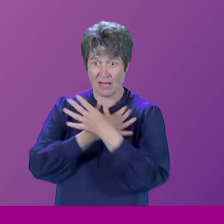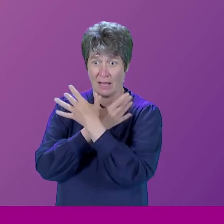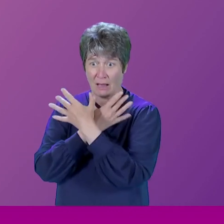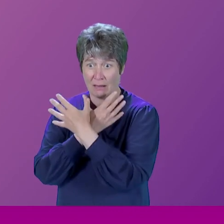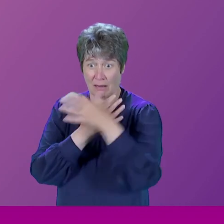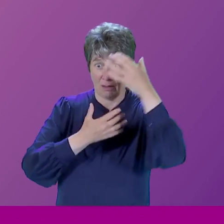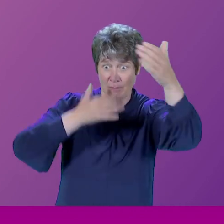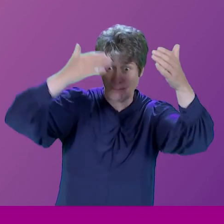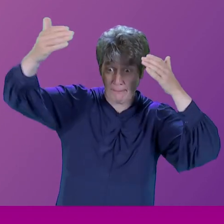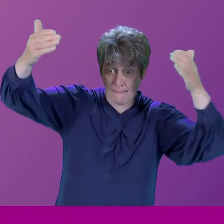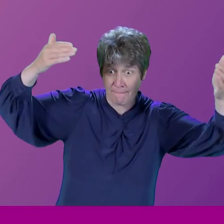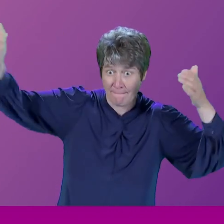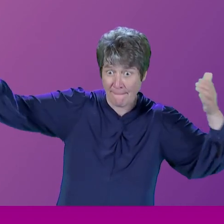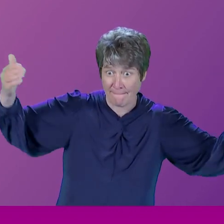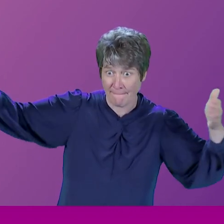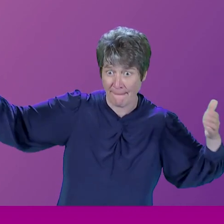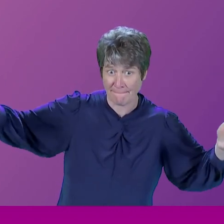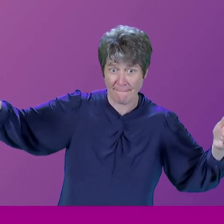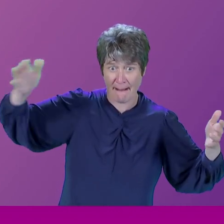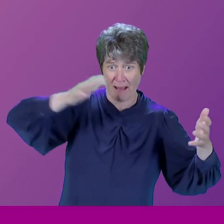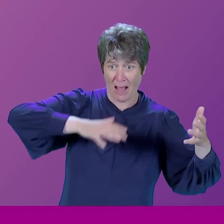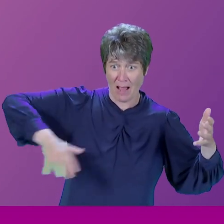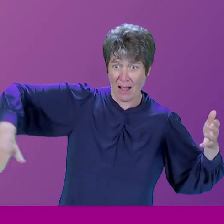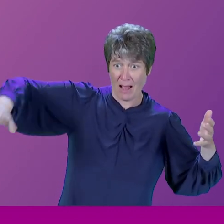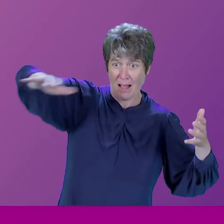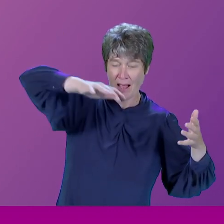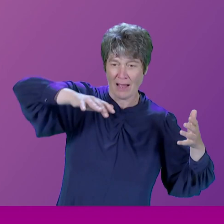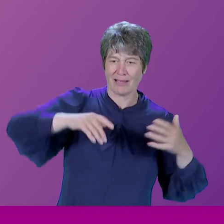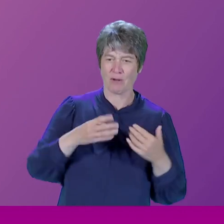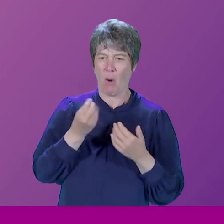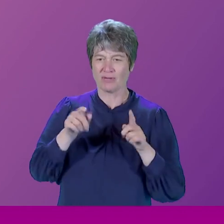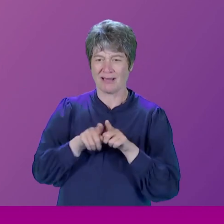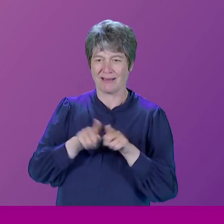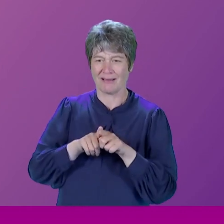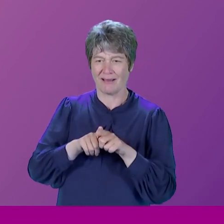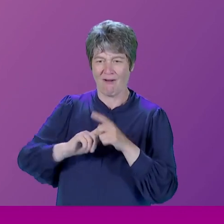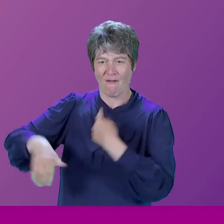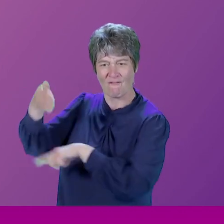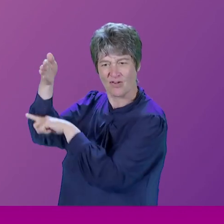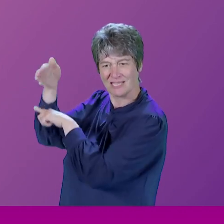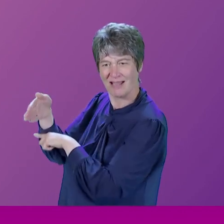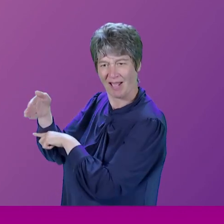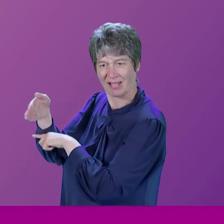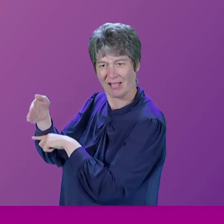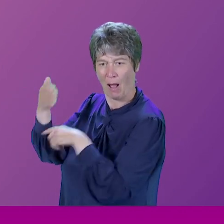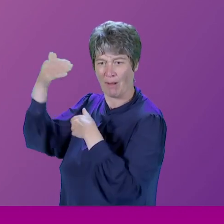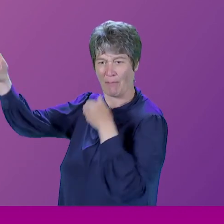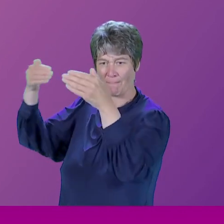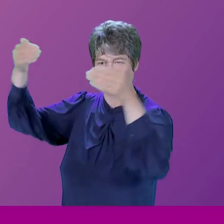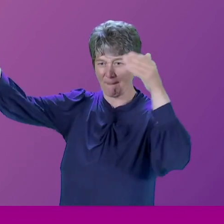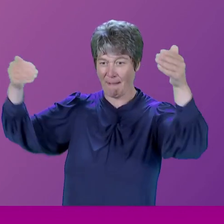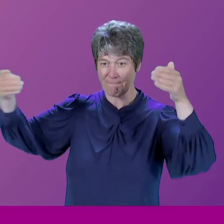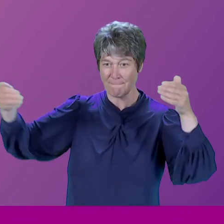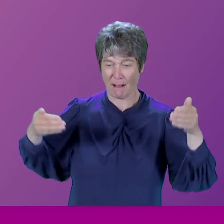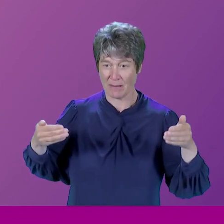filled. You know, these boards they put up, like, for sale notices. And they were all the way down the garden path. You